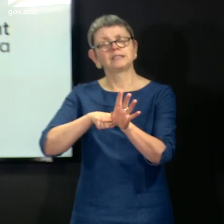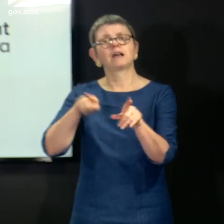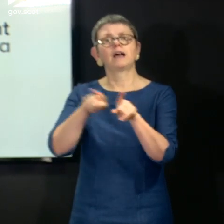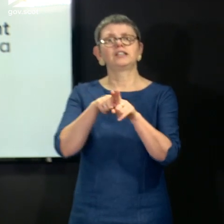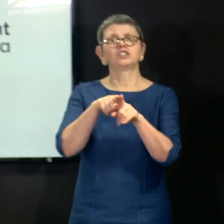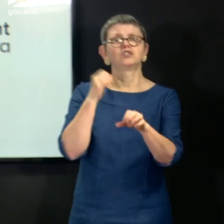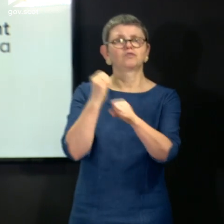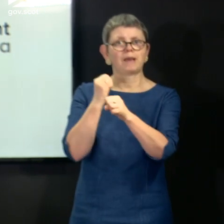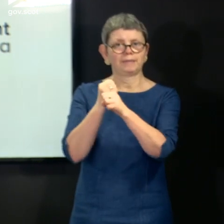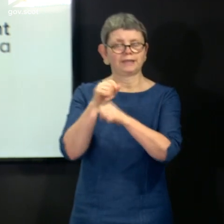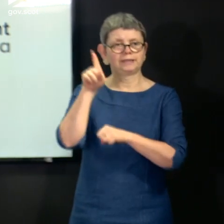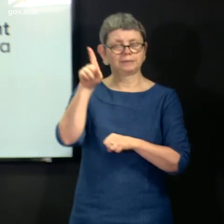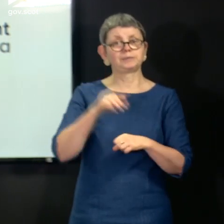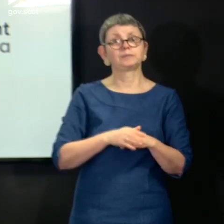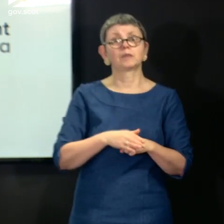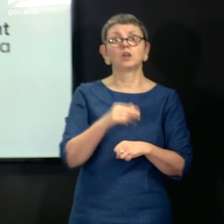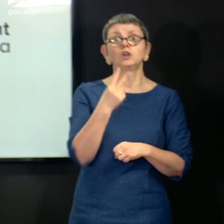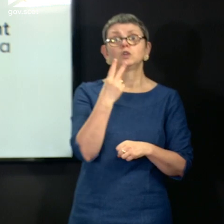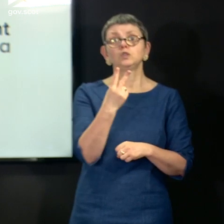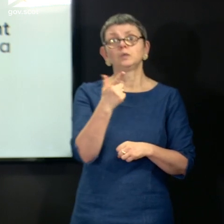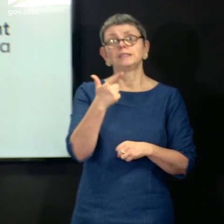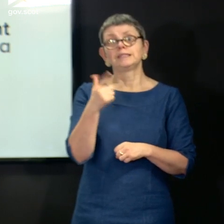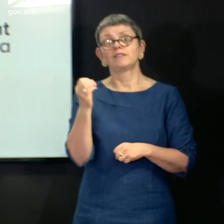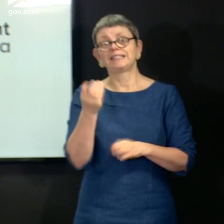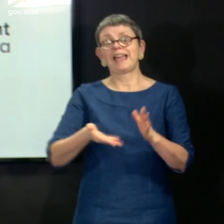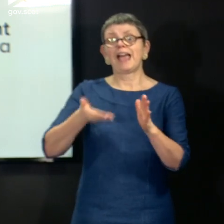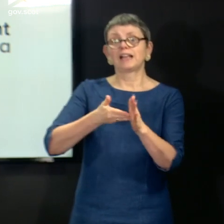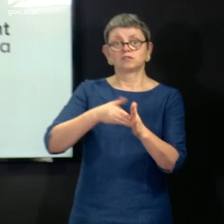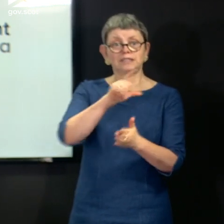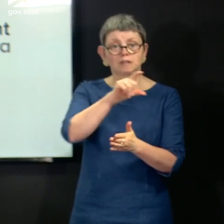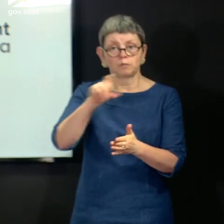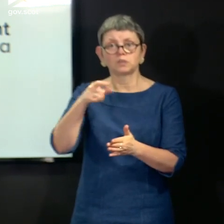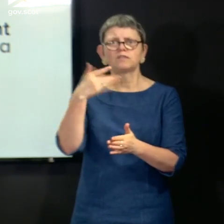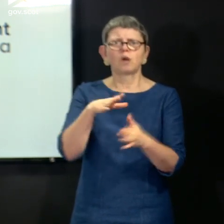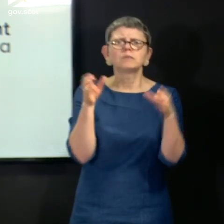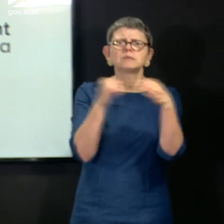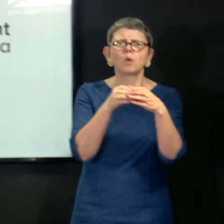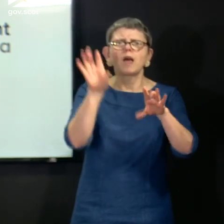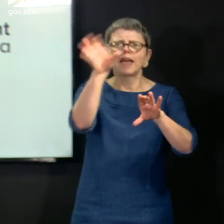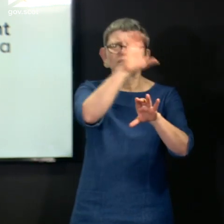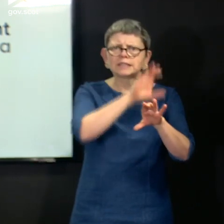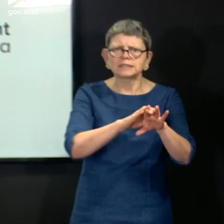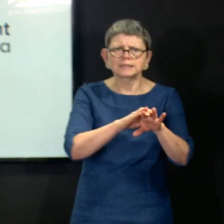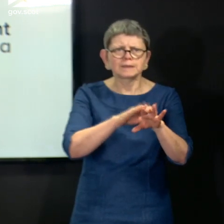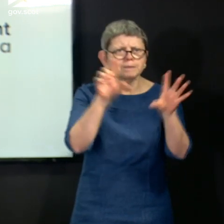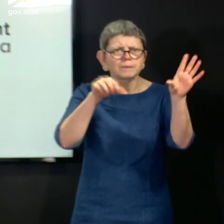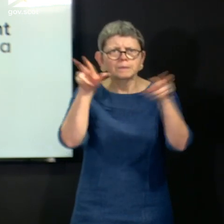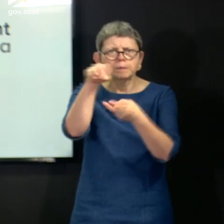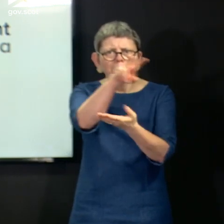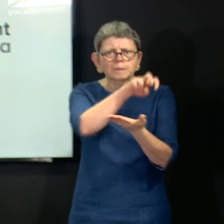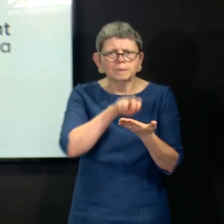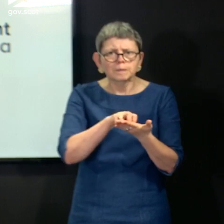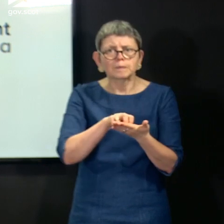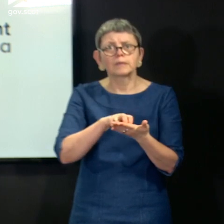extra 270 samples will also be collected from smaller boards, with further expansion into other